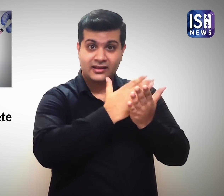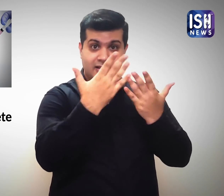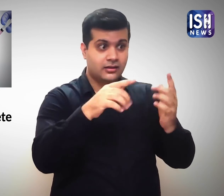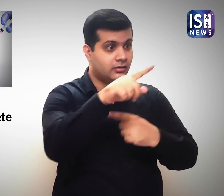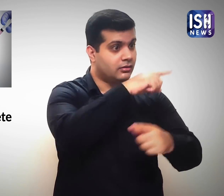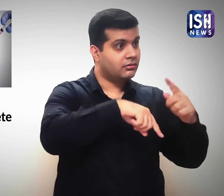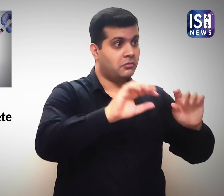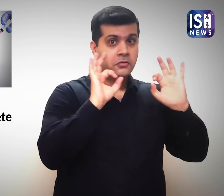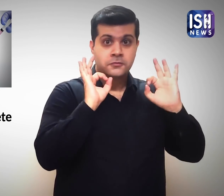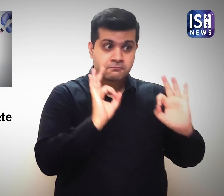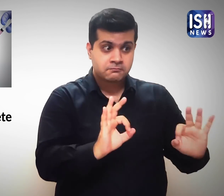use.